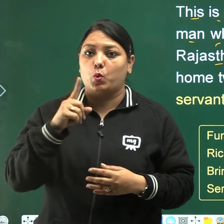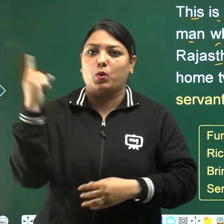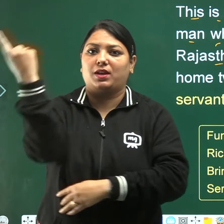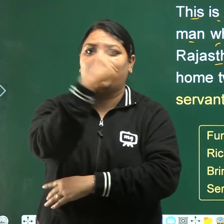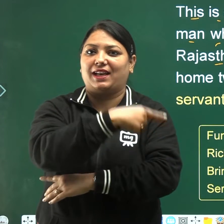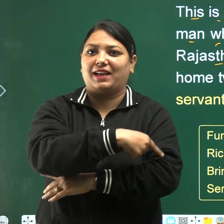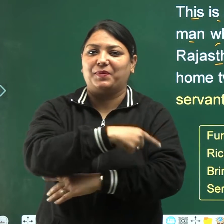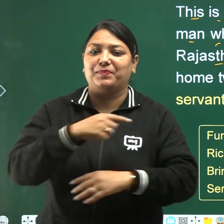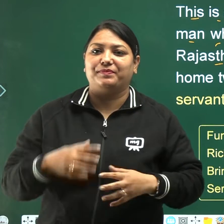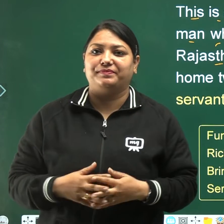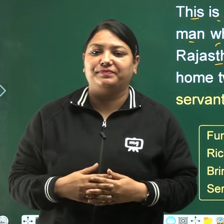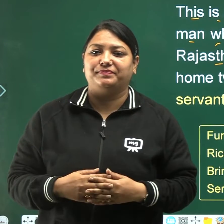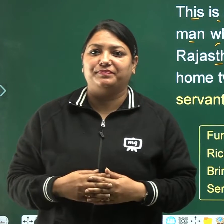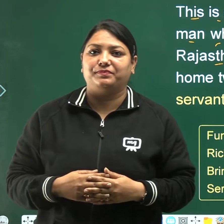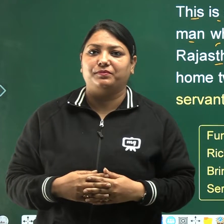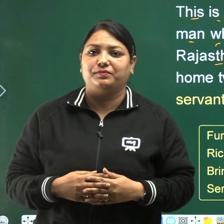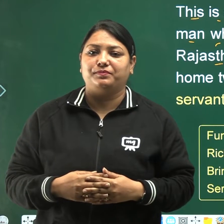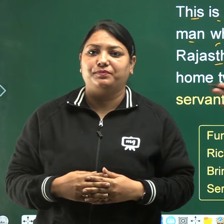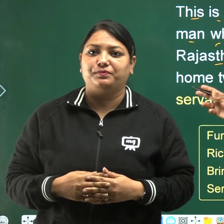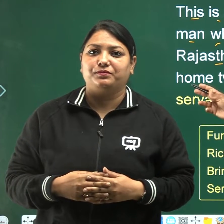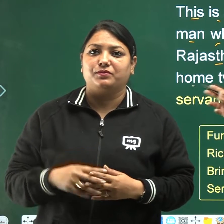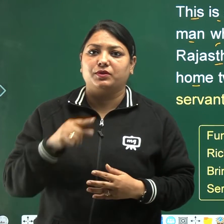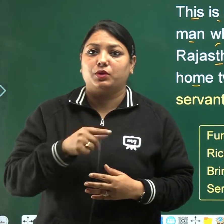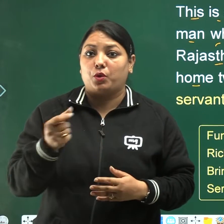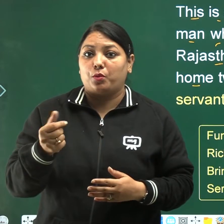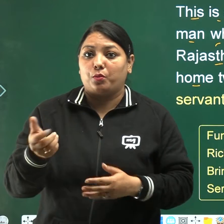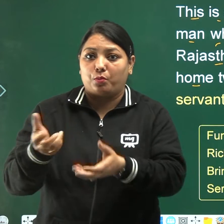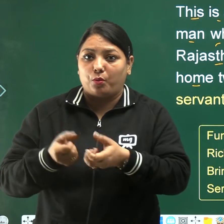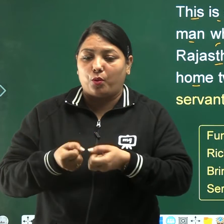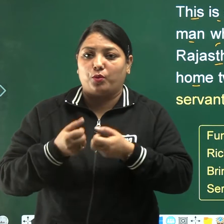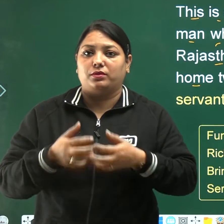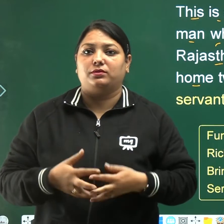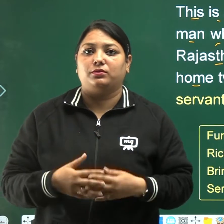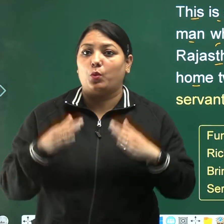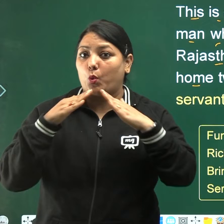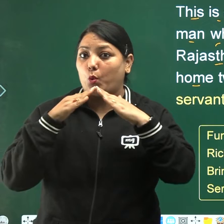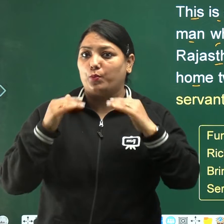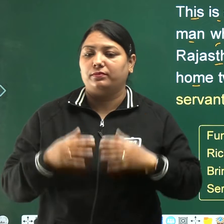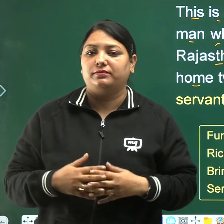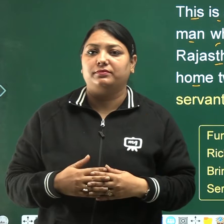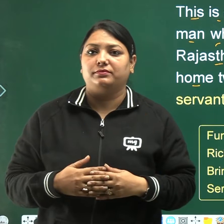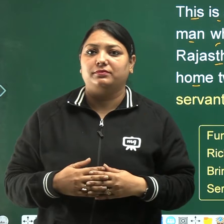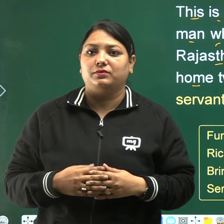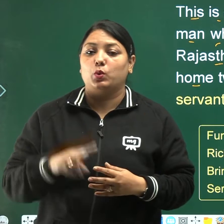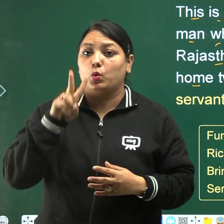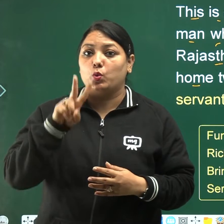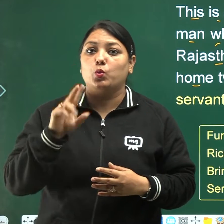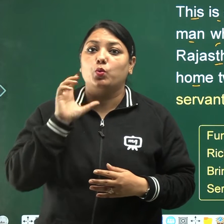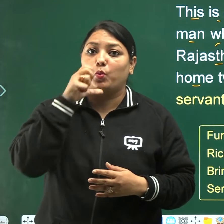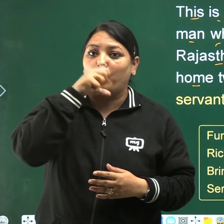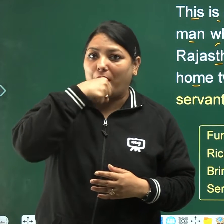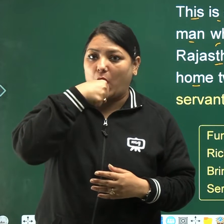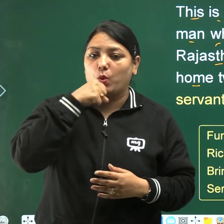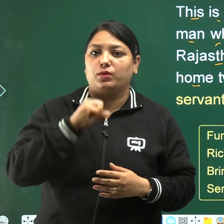he brought home two mangoes